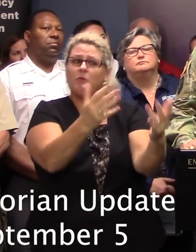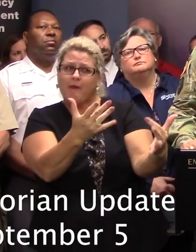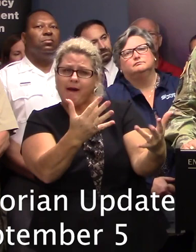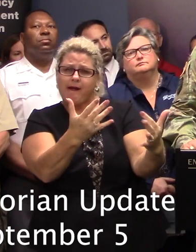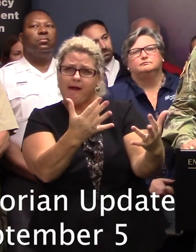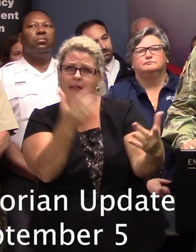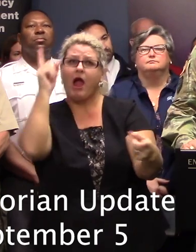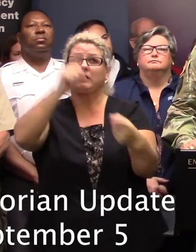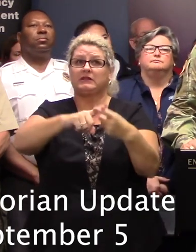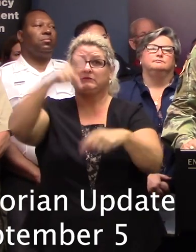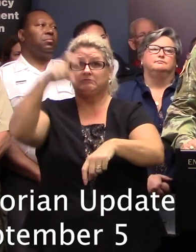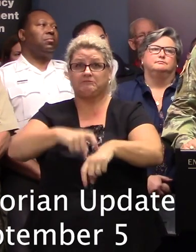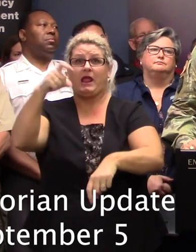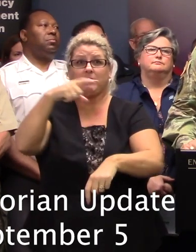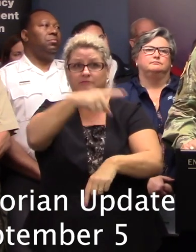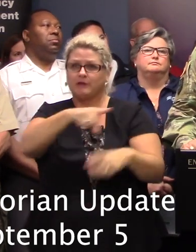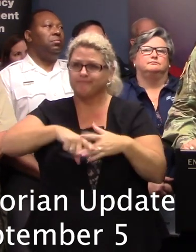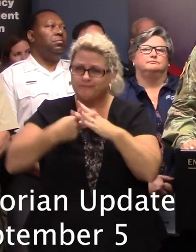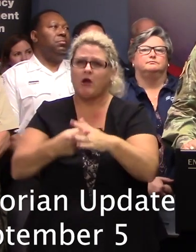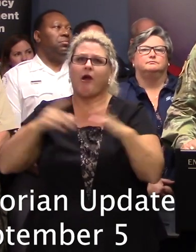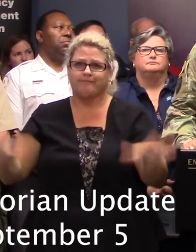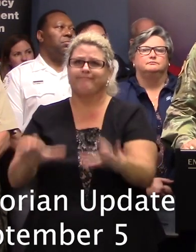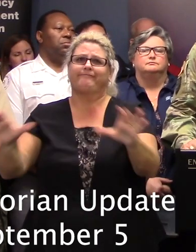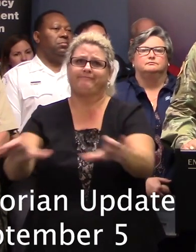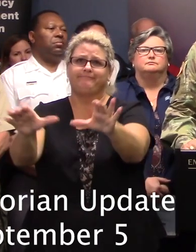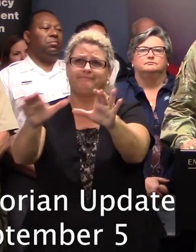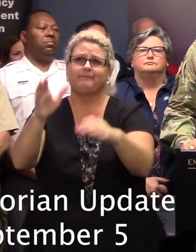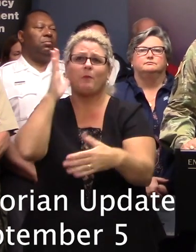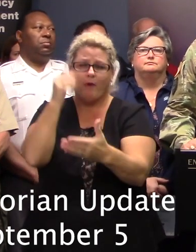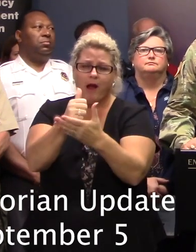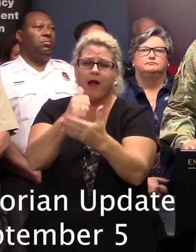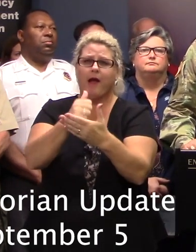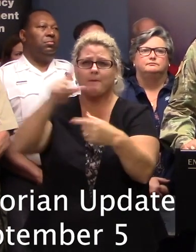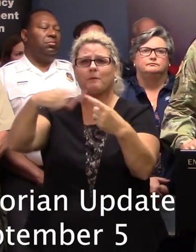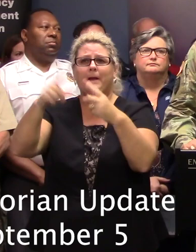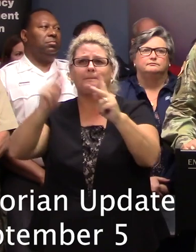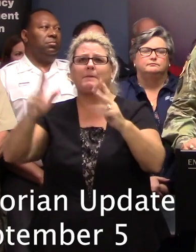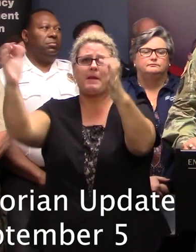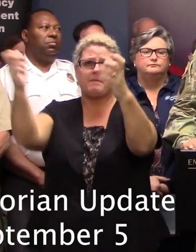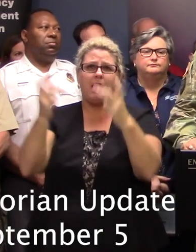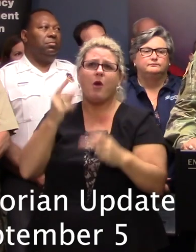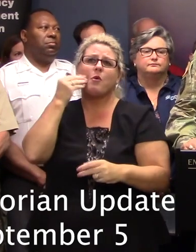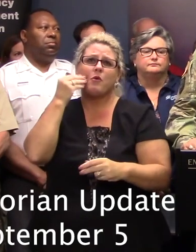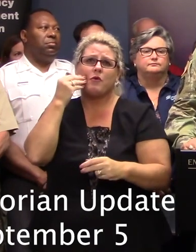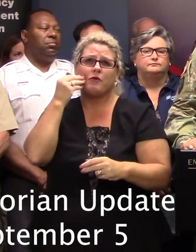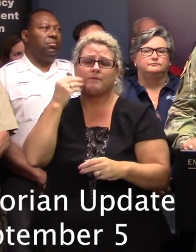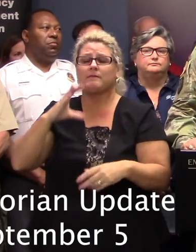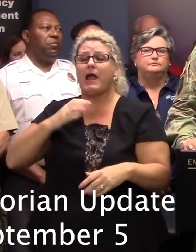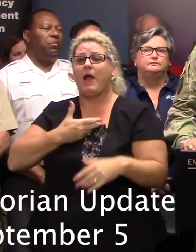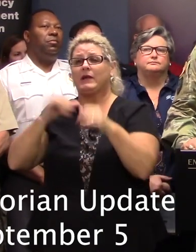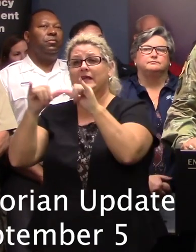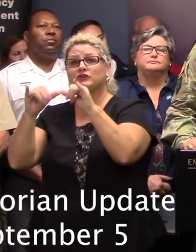that it is clear to go forward, and at that time they will support a reentry into the affected area. We have debris teams from our engineer